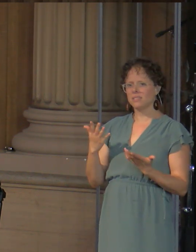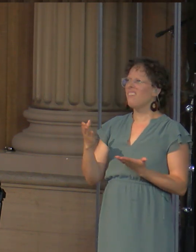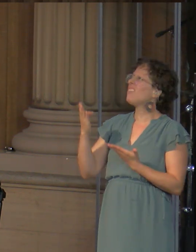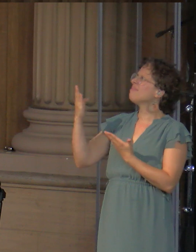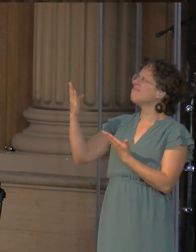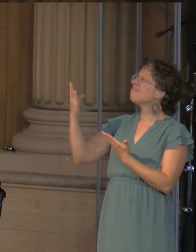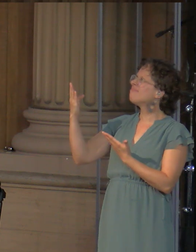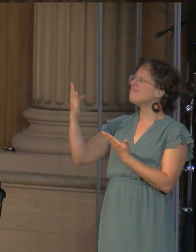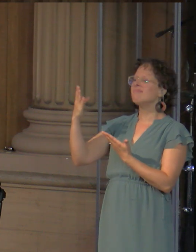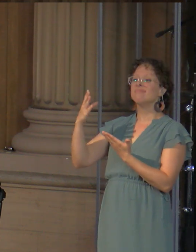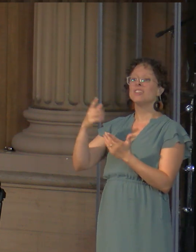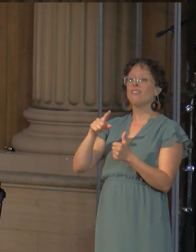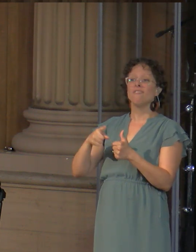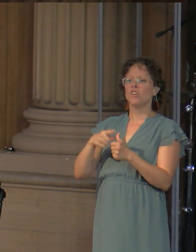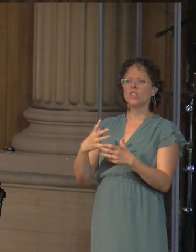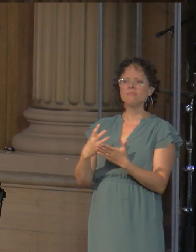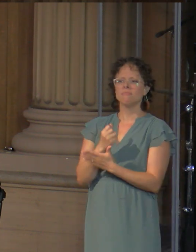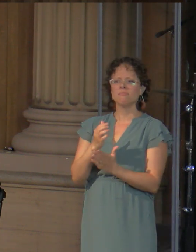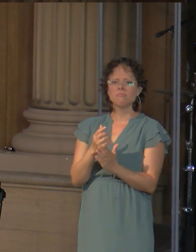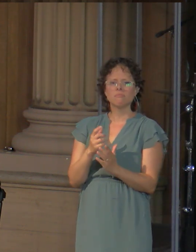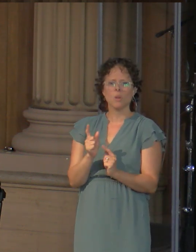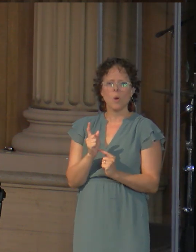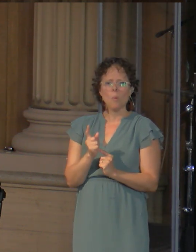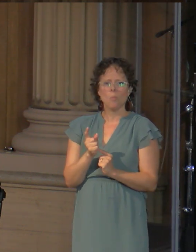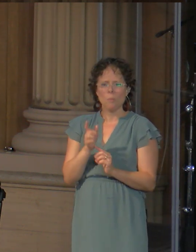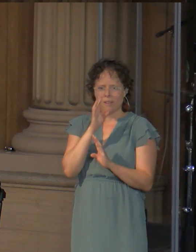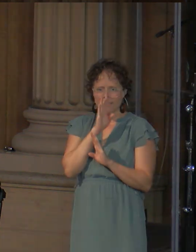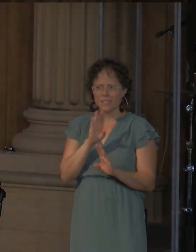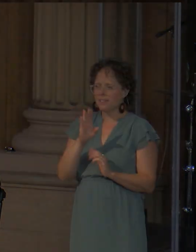a moment now just in silence and silently pray and confess our sins to the Lord.